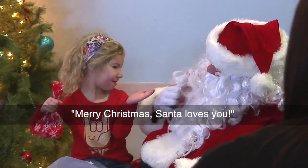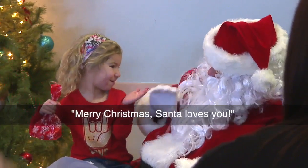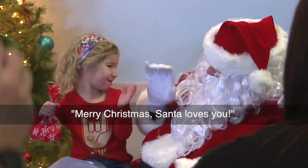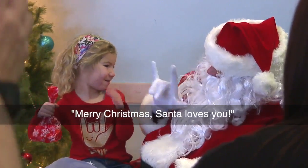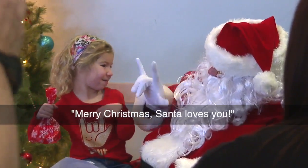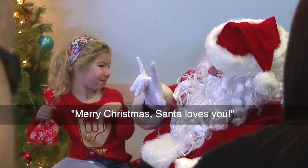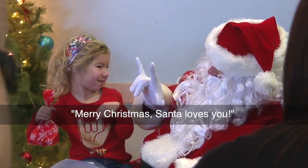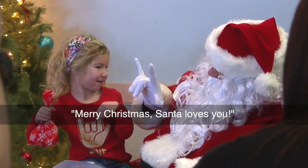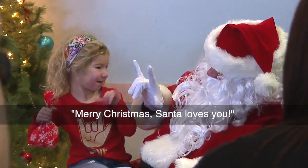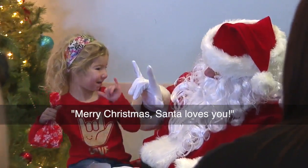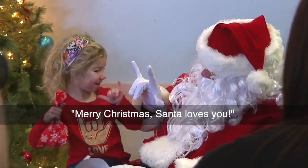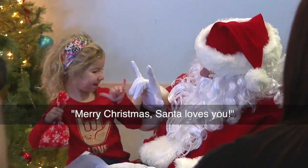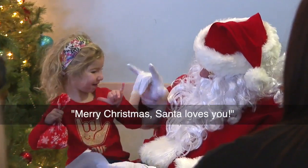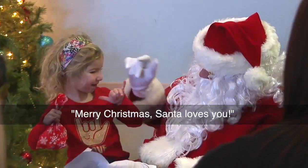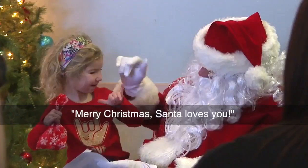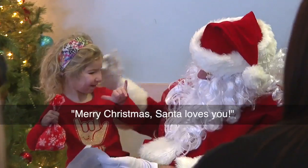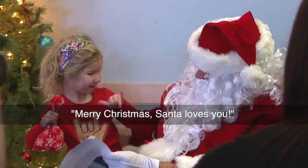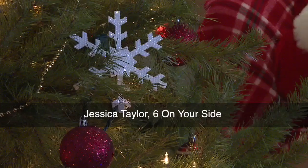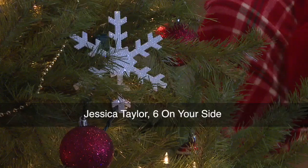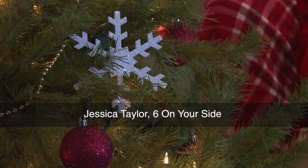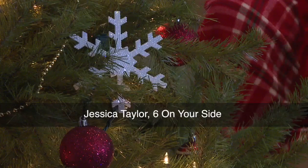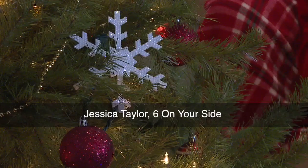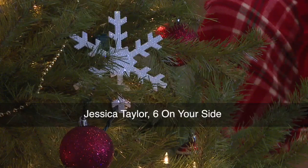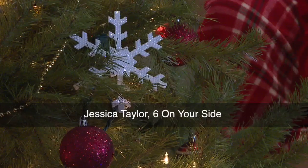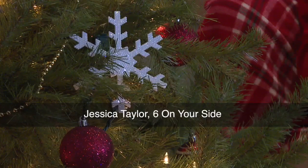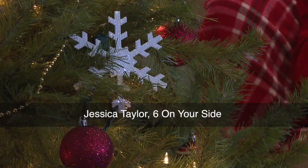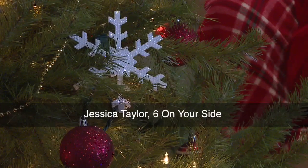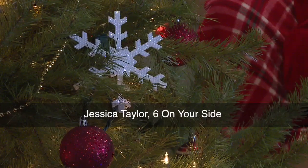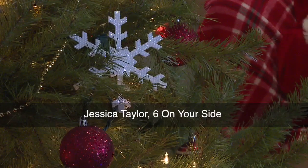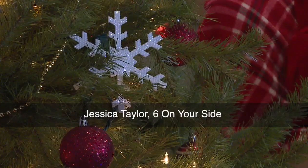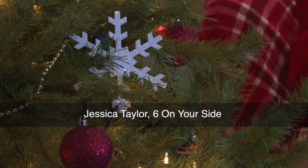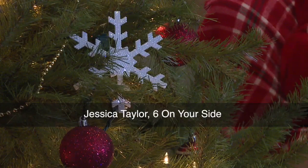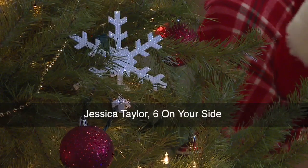right? Love you. Jessica Taylor, six on your side.